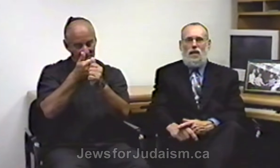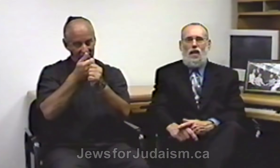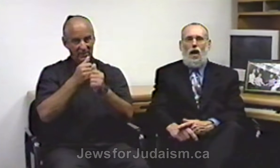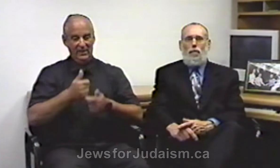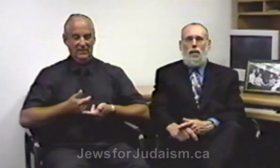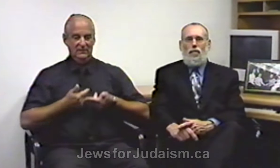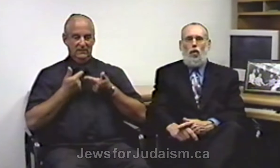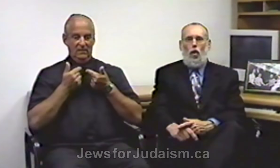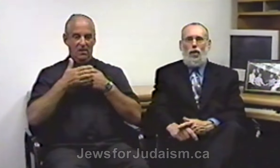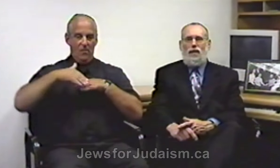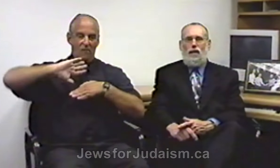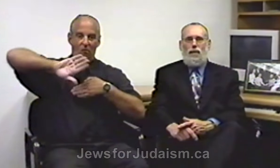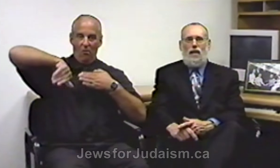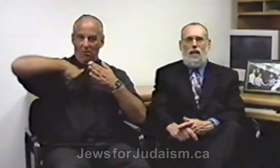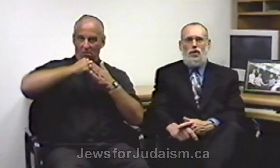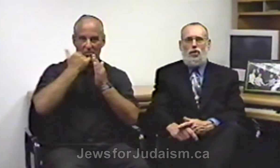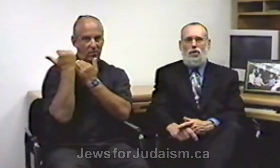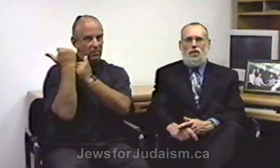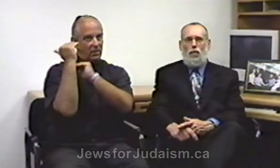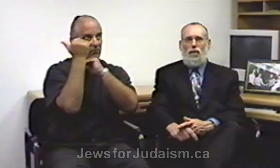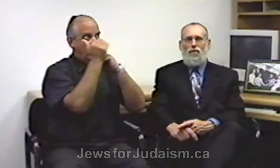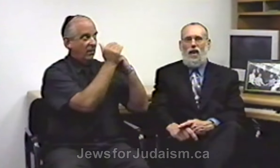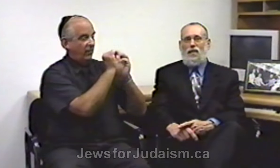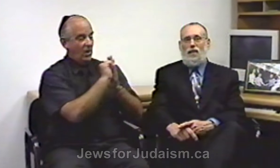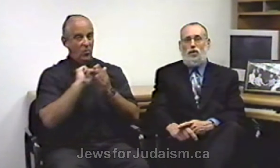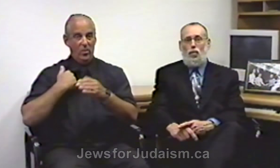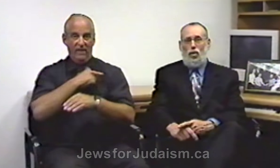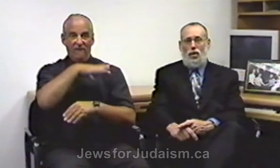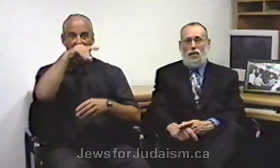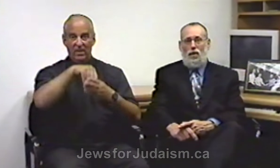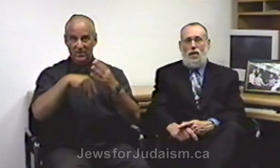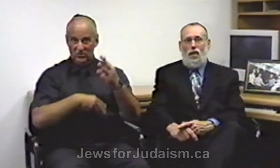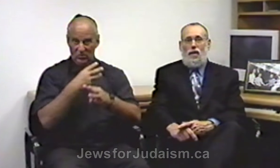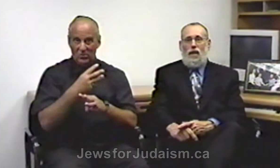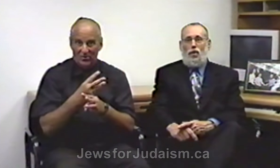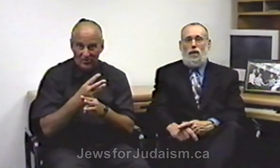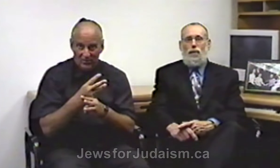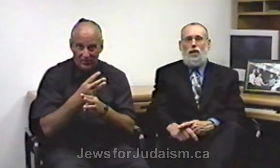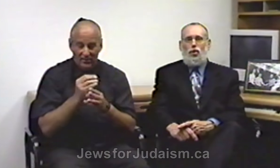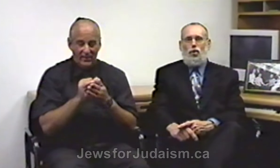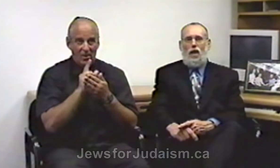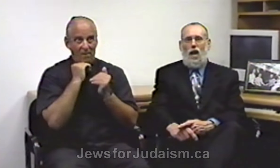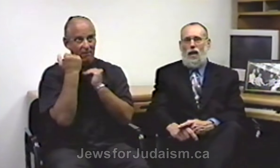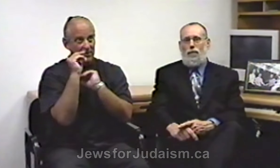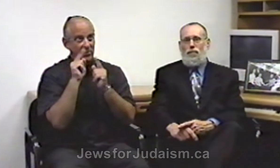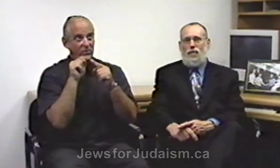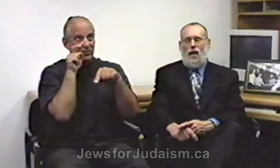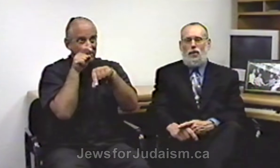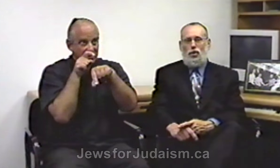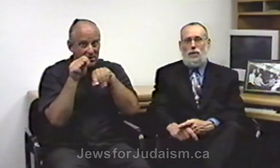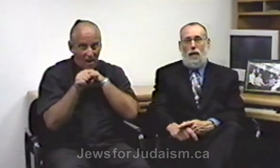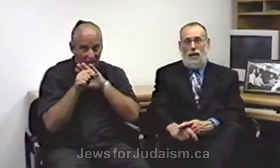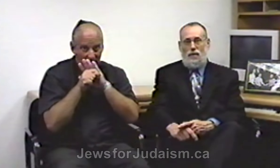above all the limitations that we find in this world that are limited to time and to space.